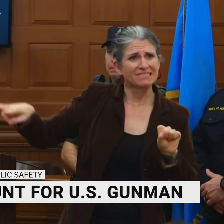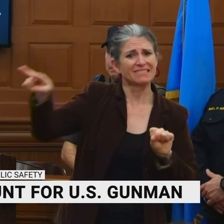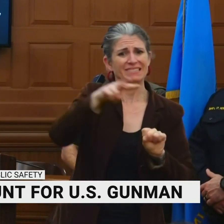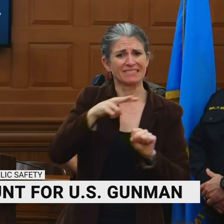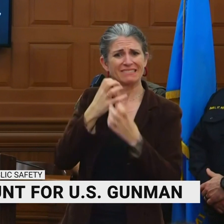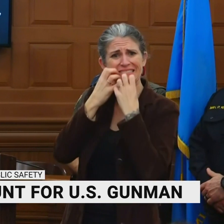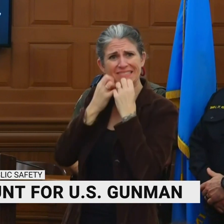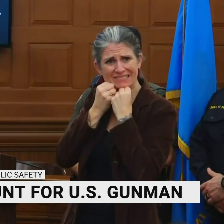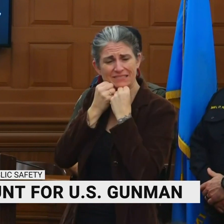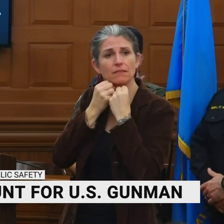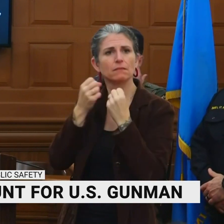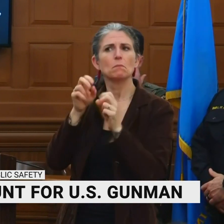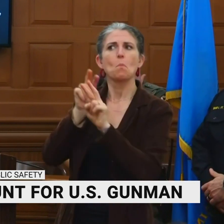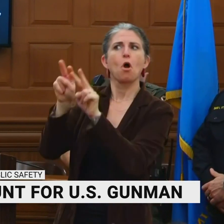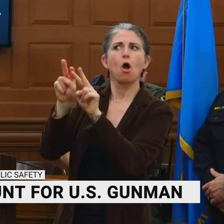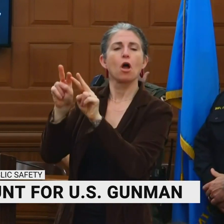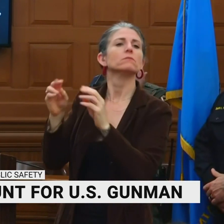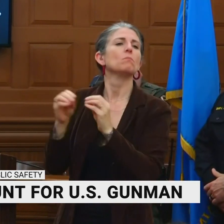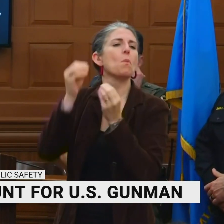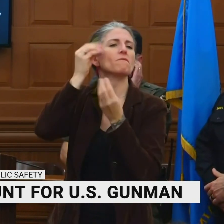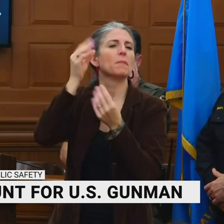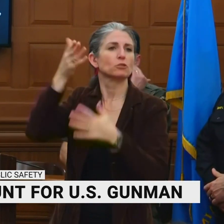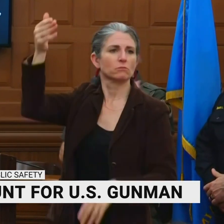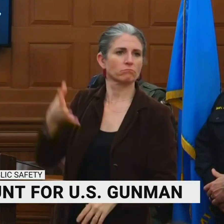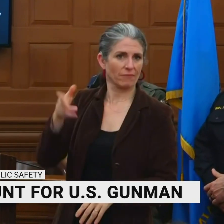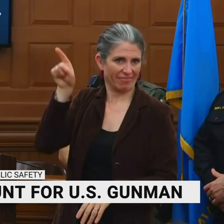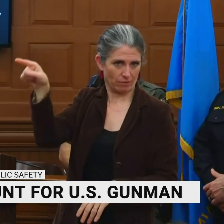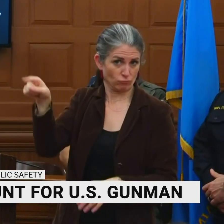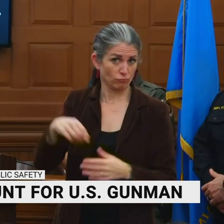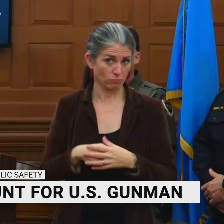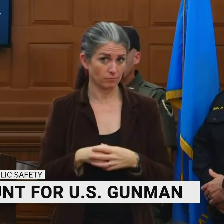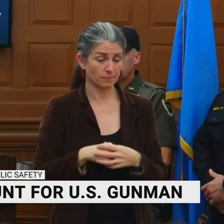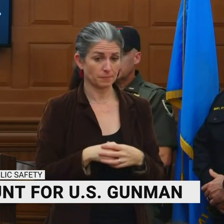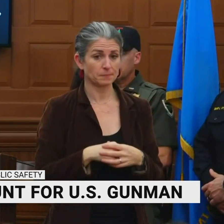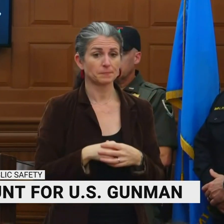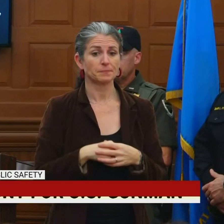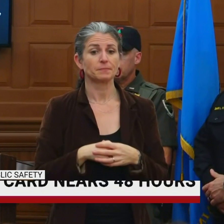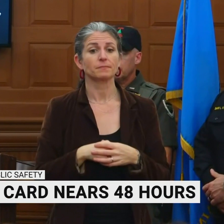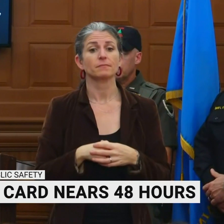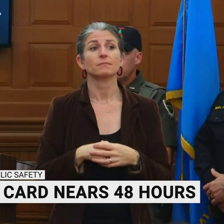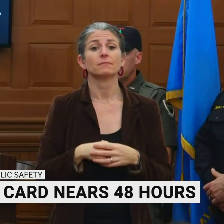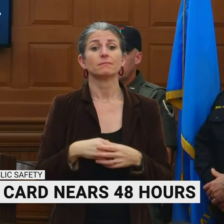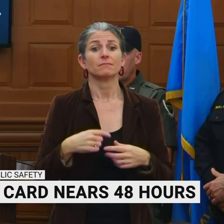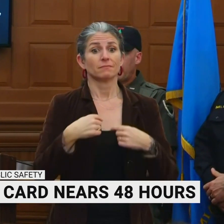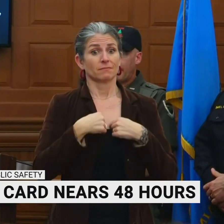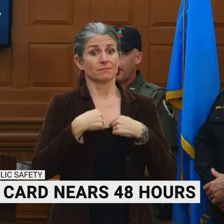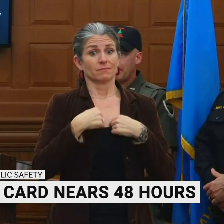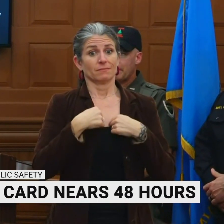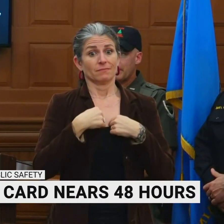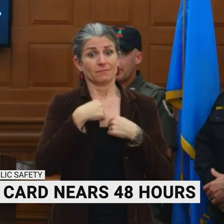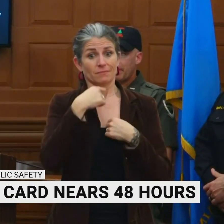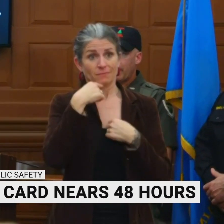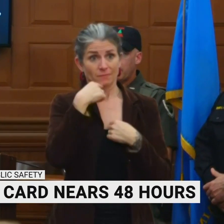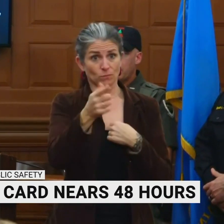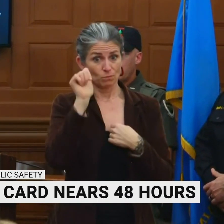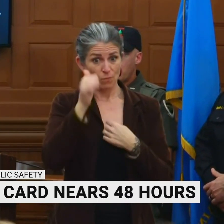far from accurate. I would also say in that regard, when we say that we're going to meet you here at 10, we're going to